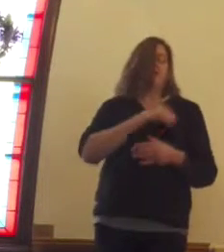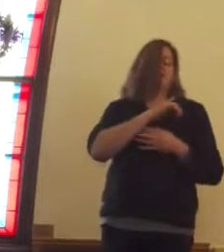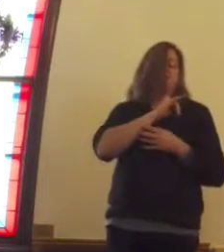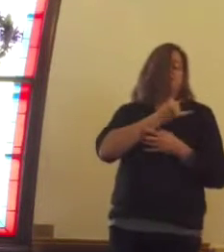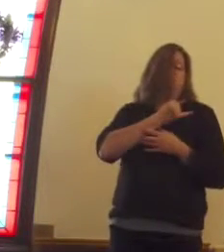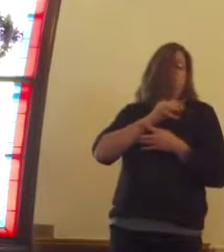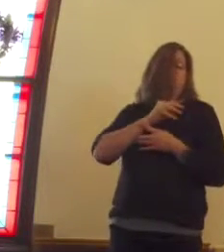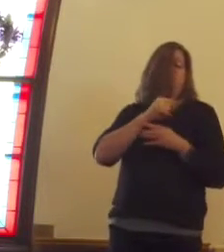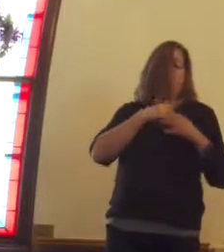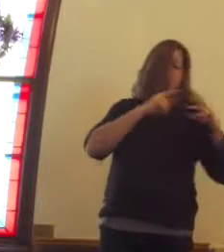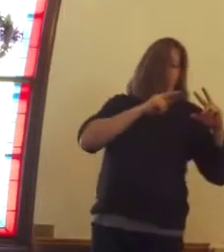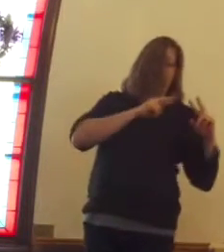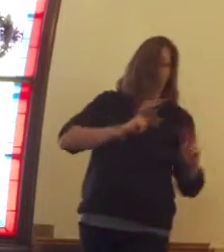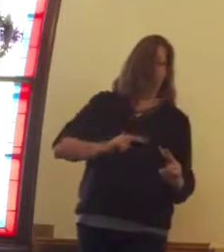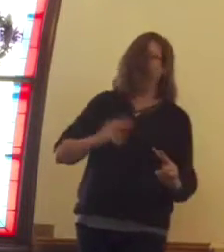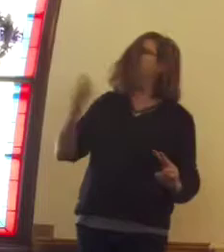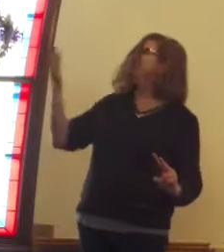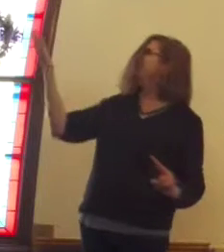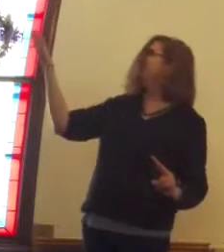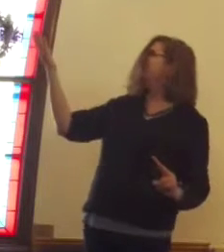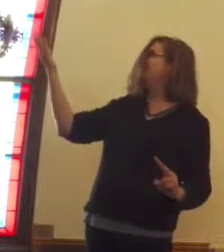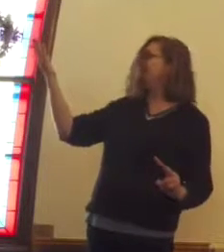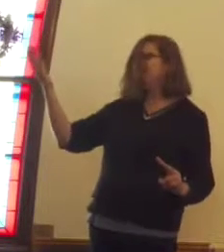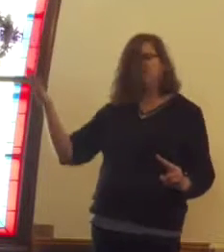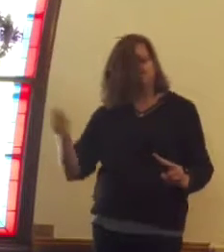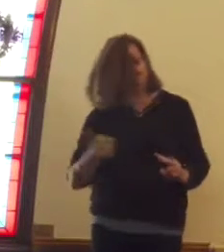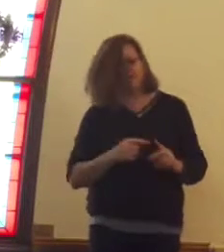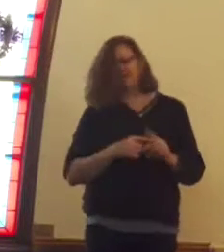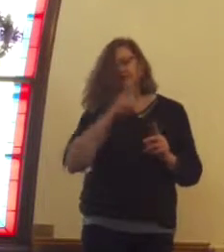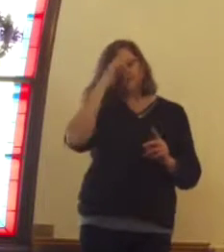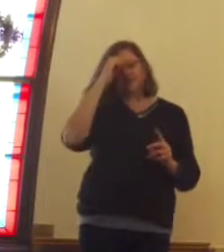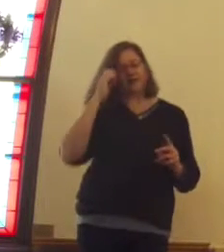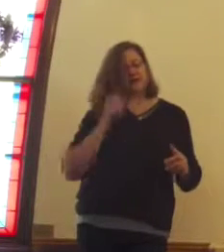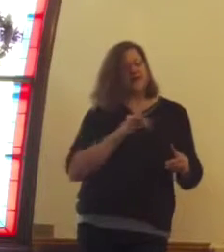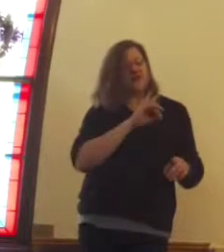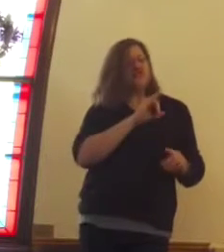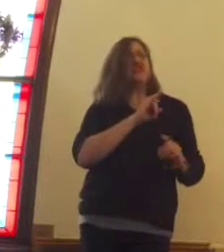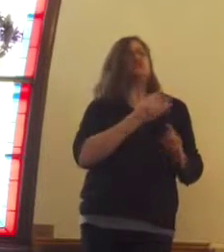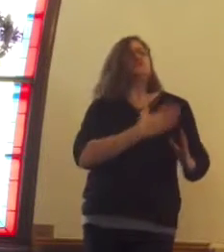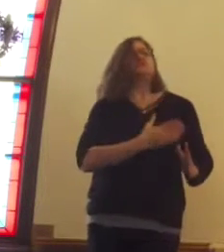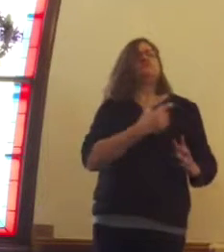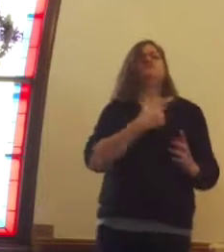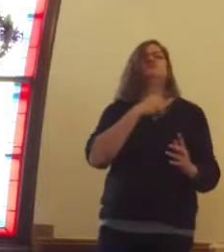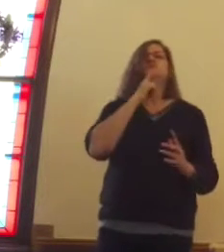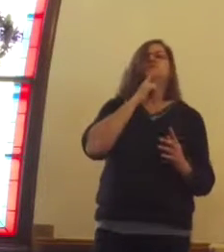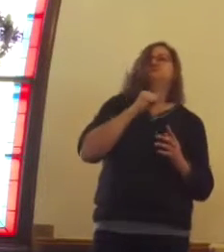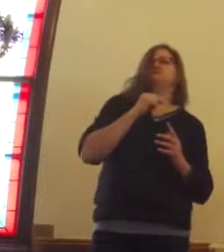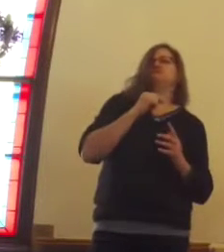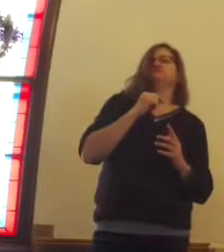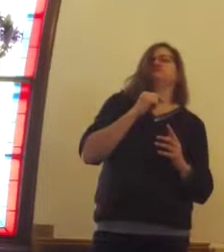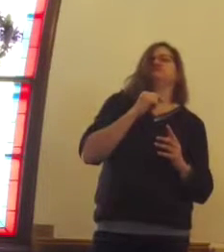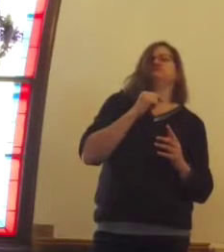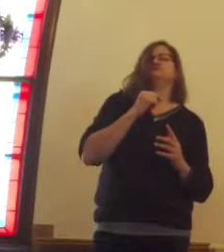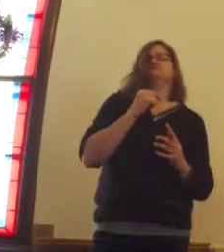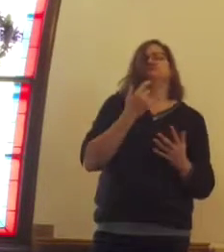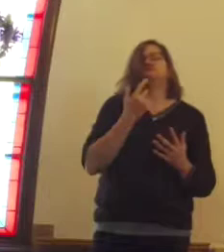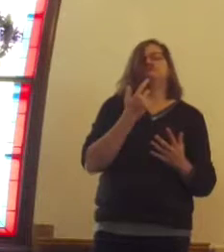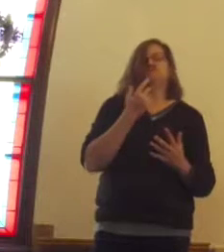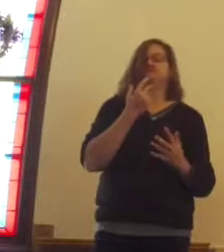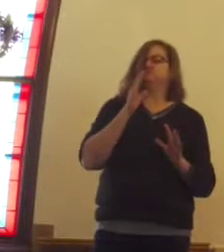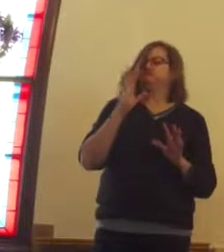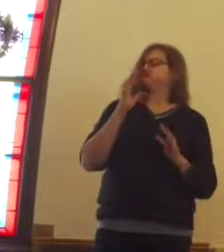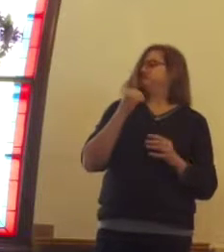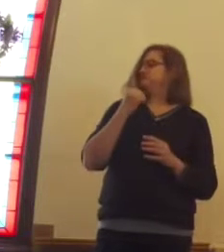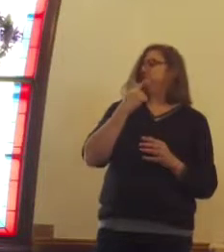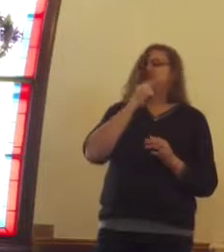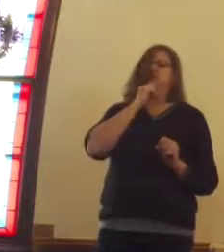We also see throughout much of this that, like I said, Joseph just kind of remains silent. He's kind of this kickback, quiet guy, doesn't